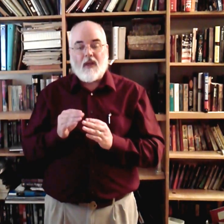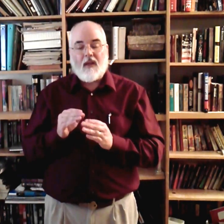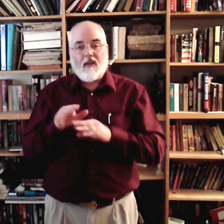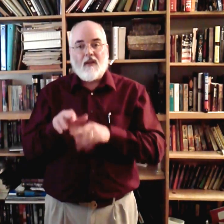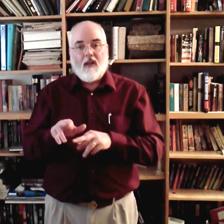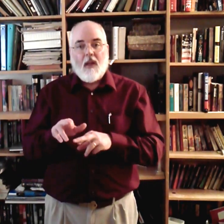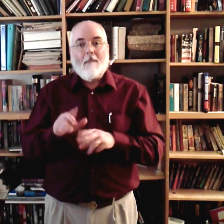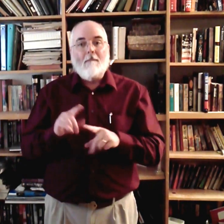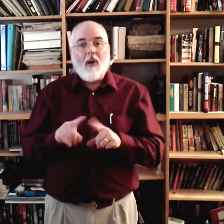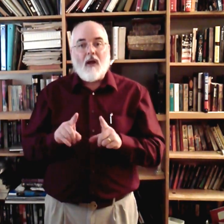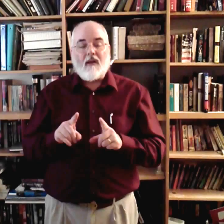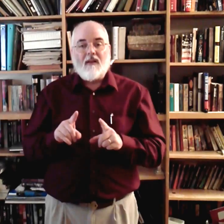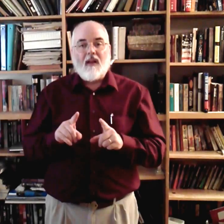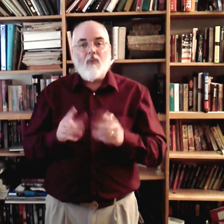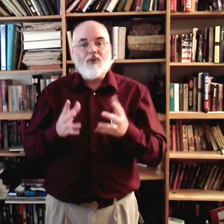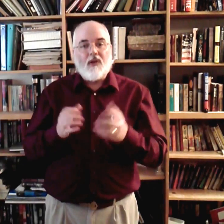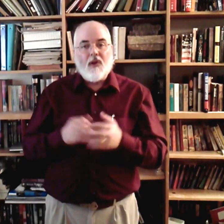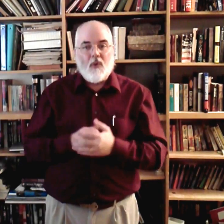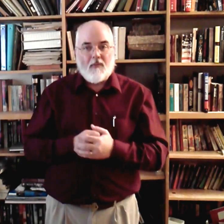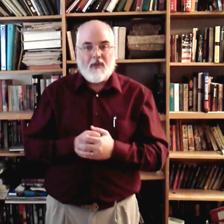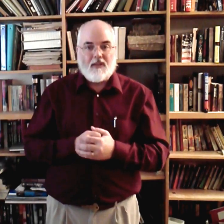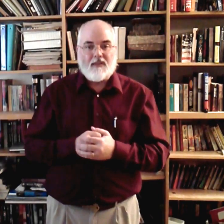Okay. But. I want you to know what it means.